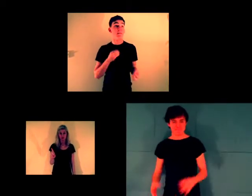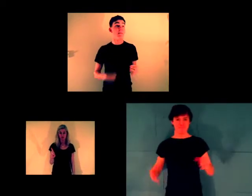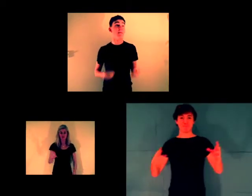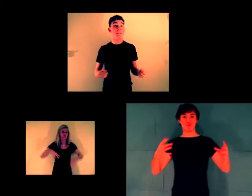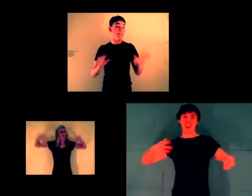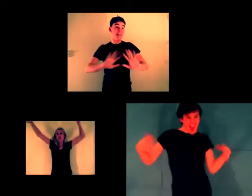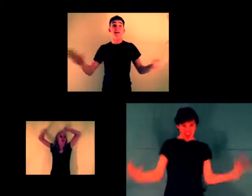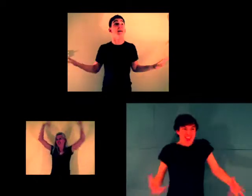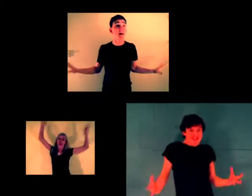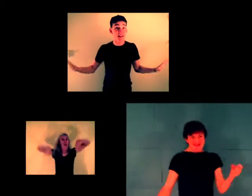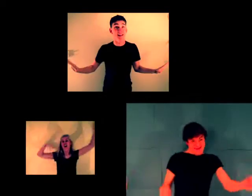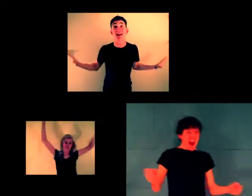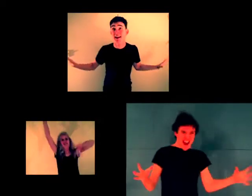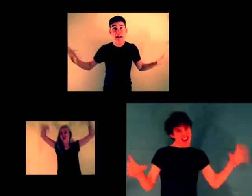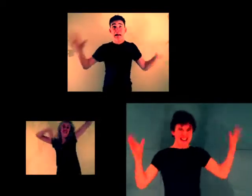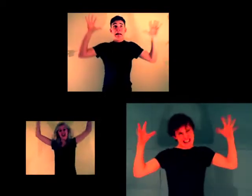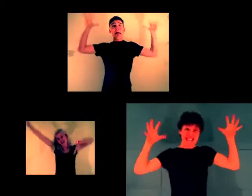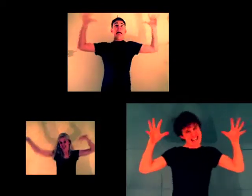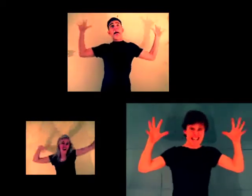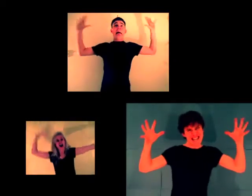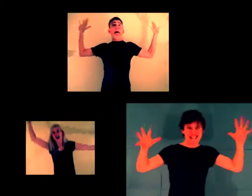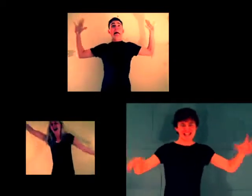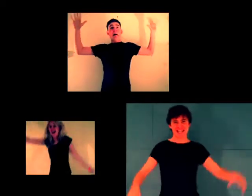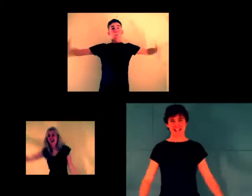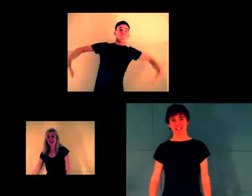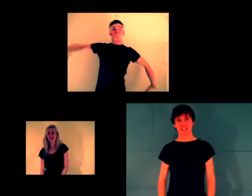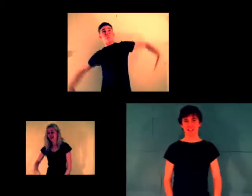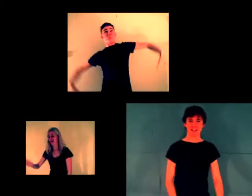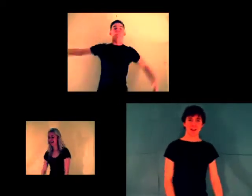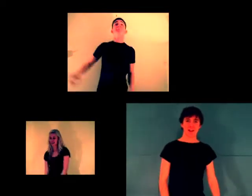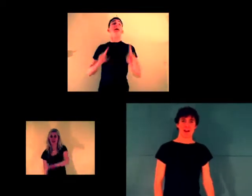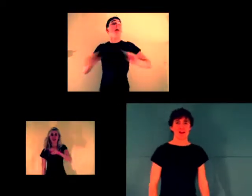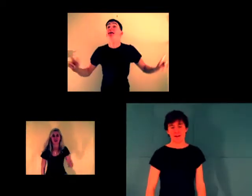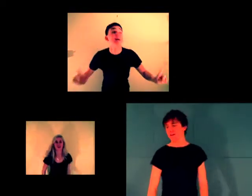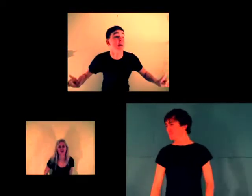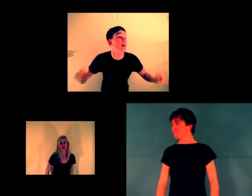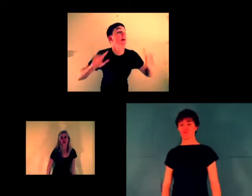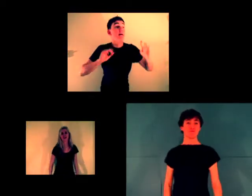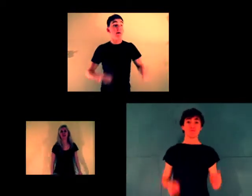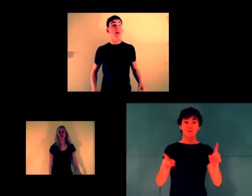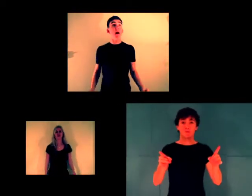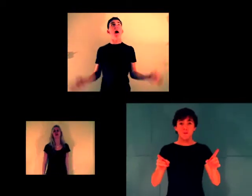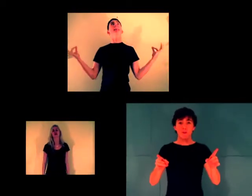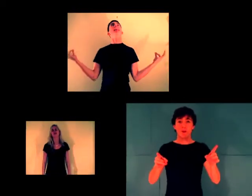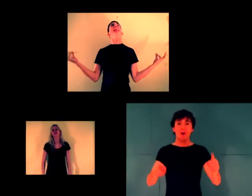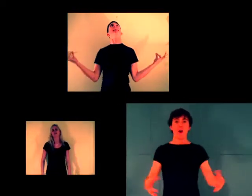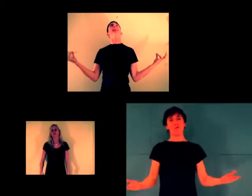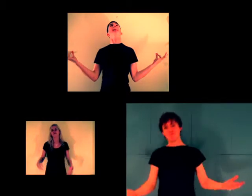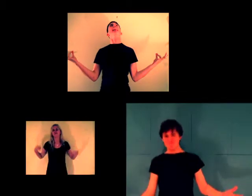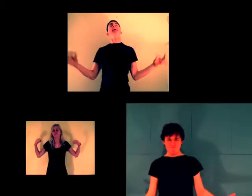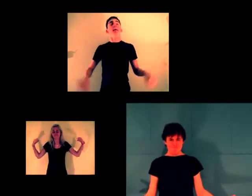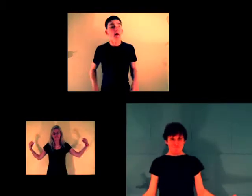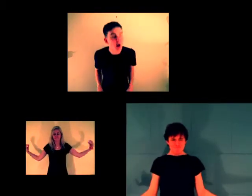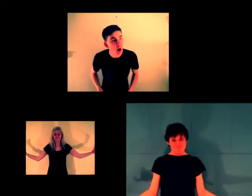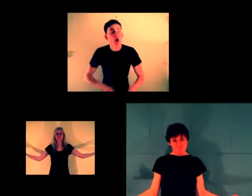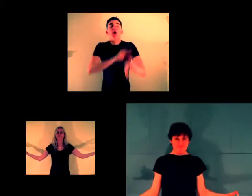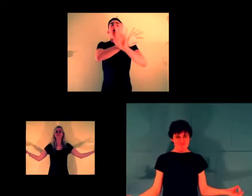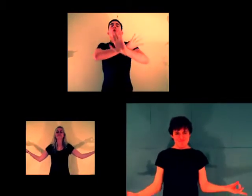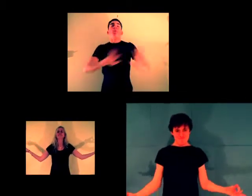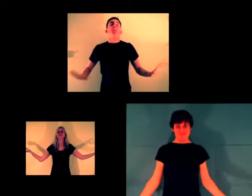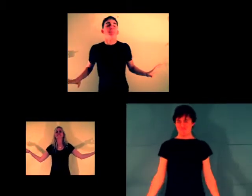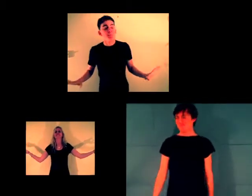and if a colleague goes, we've had a right crisis for that flipping sumo session, I'm not suggesting from now on you go, um...